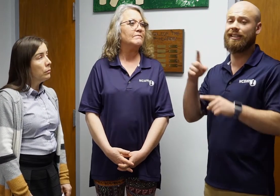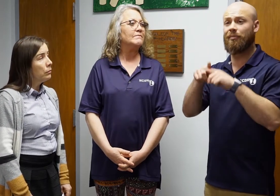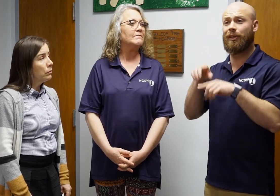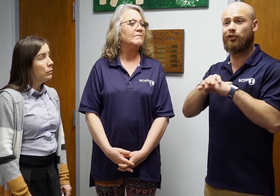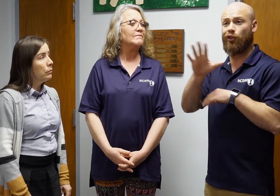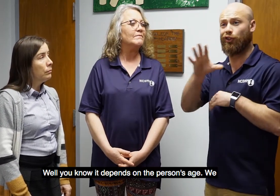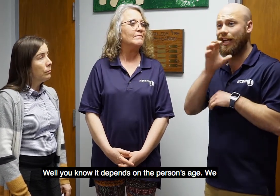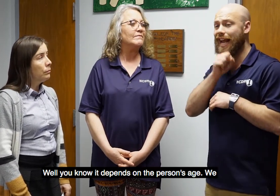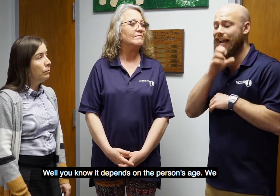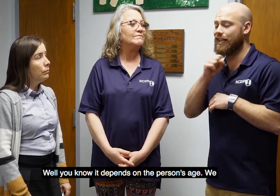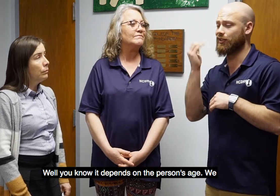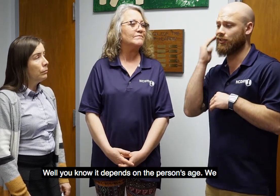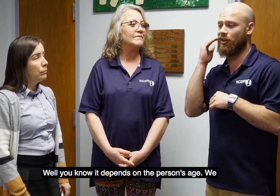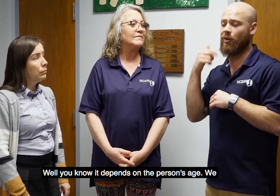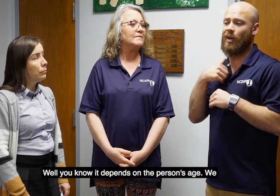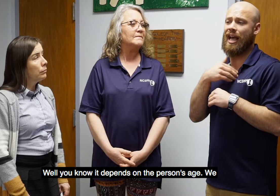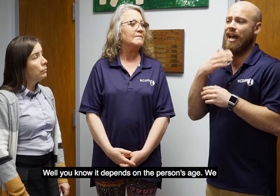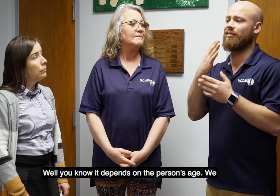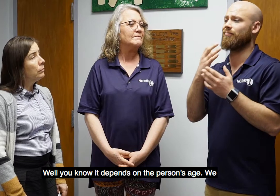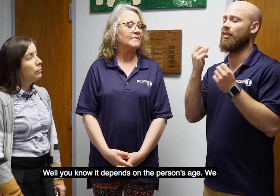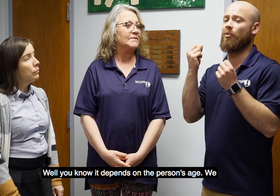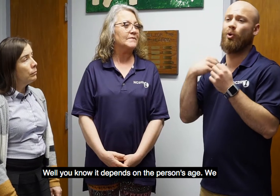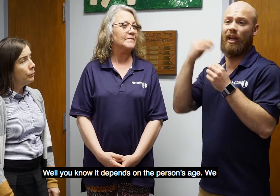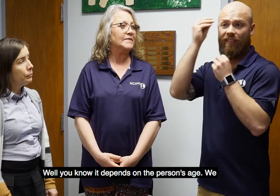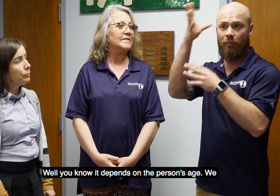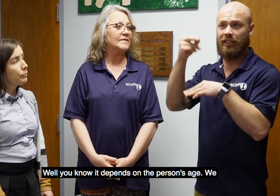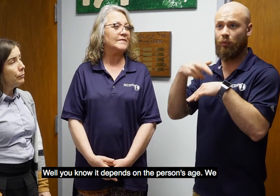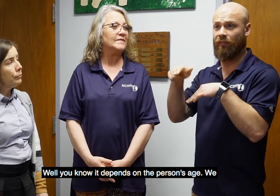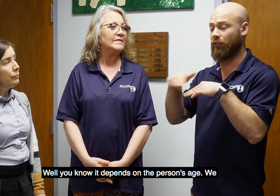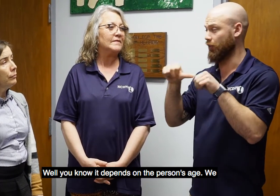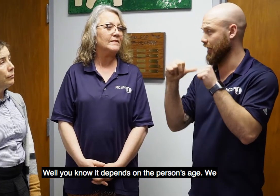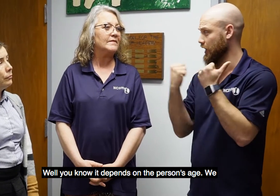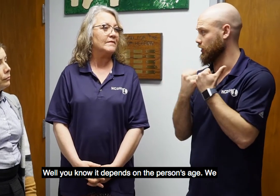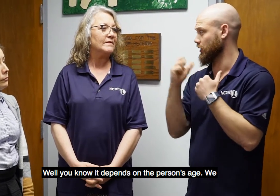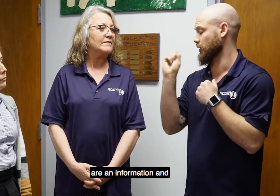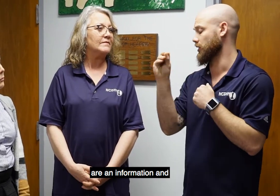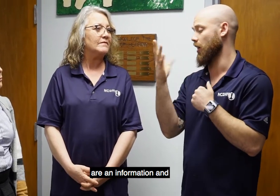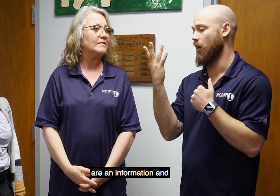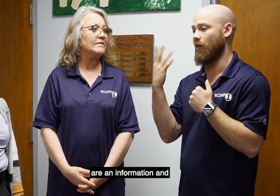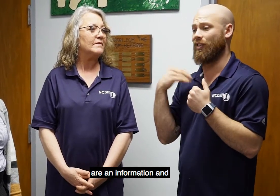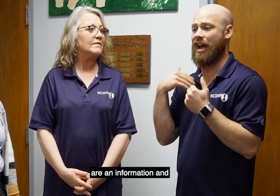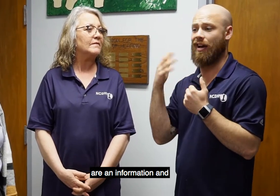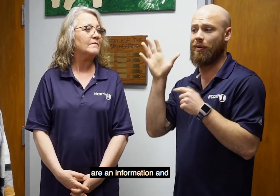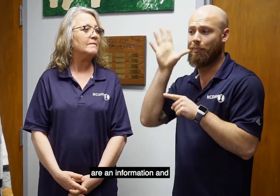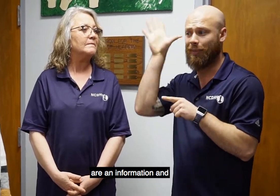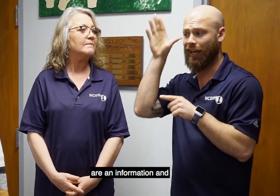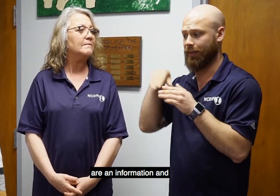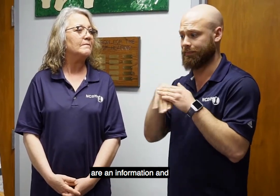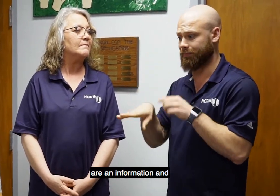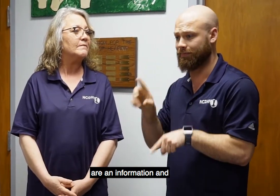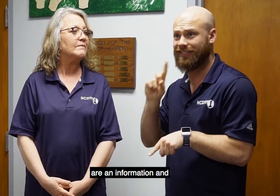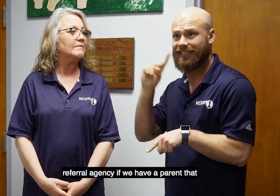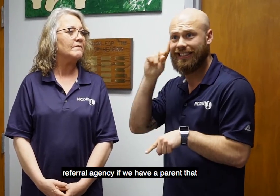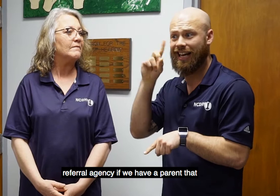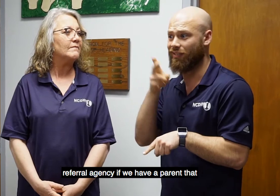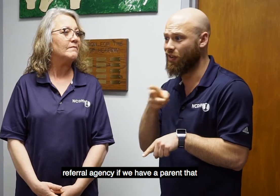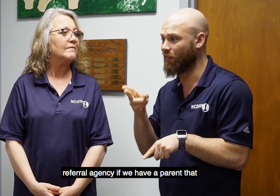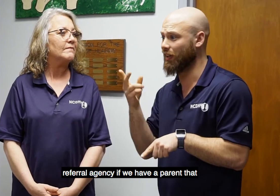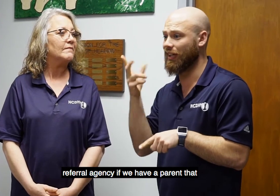Well, you know, it depends on the person's age. We are an information and referral agency. If we have a